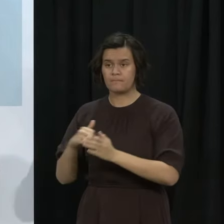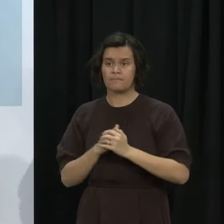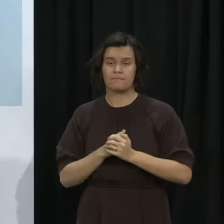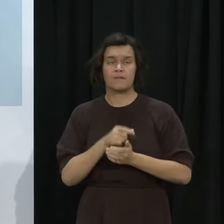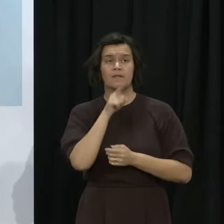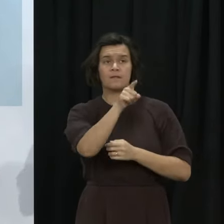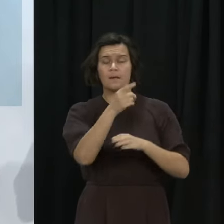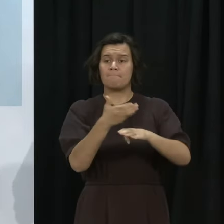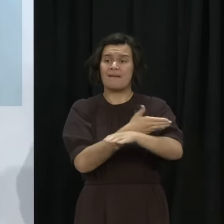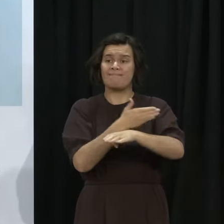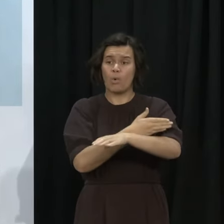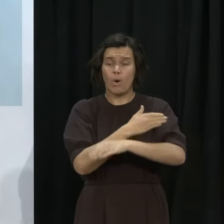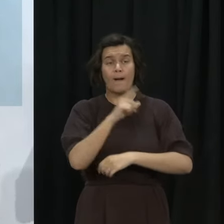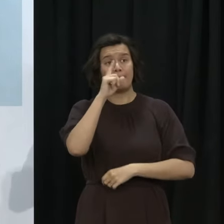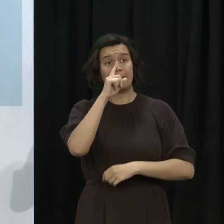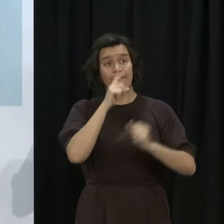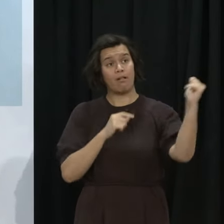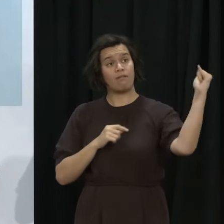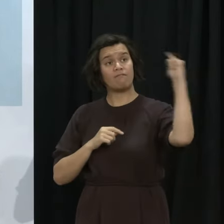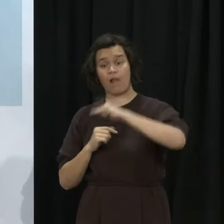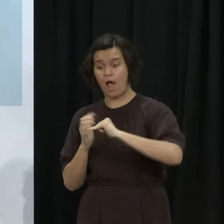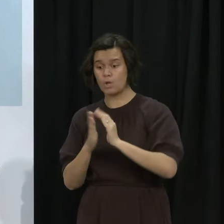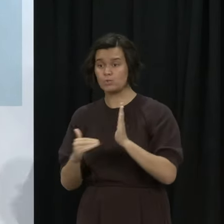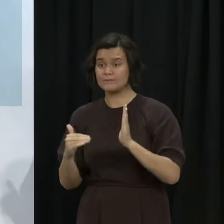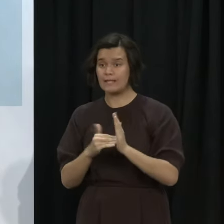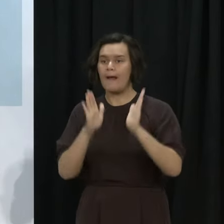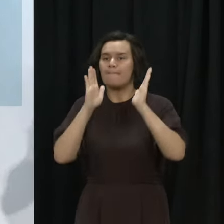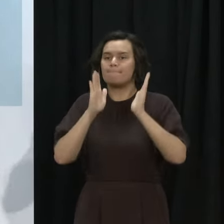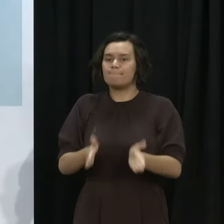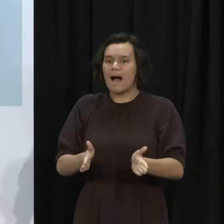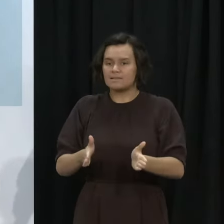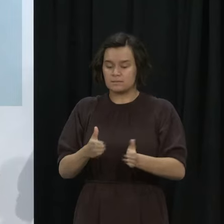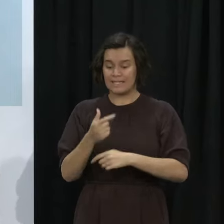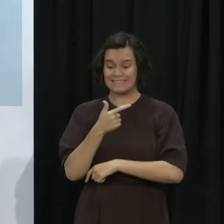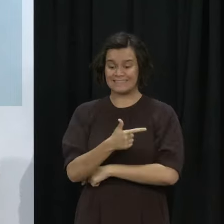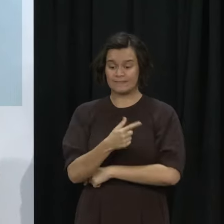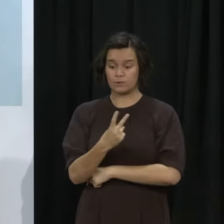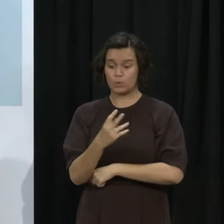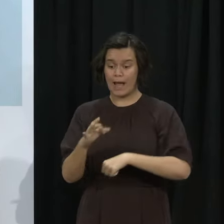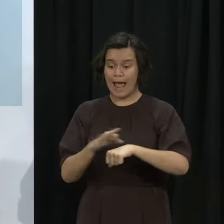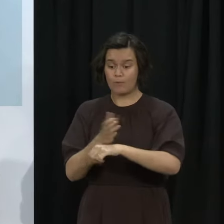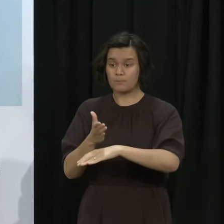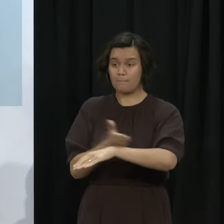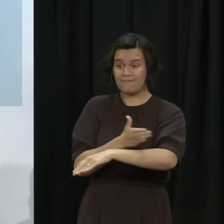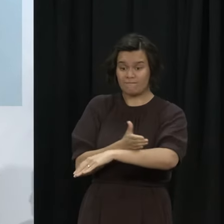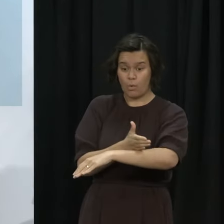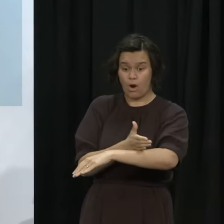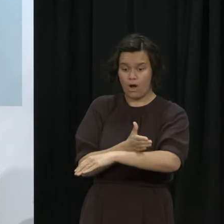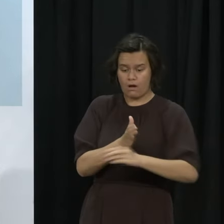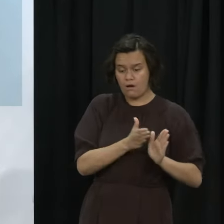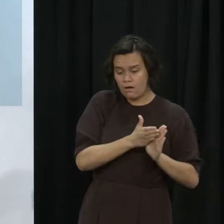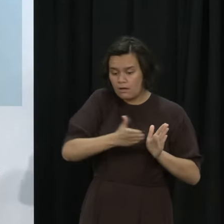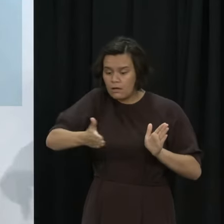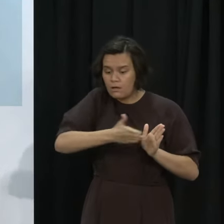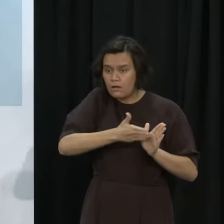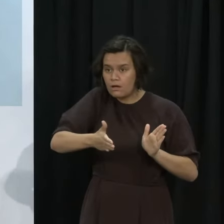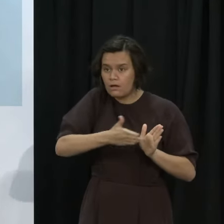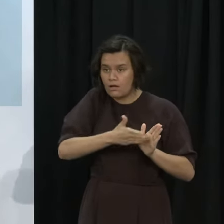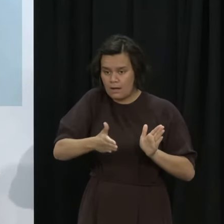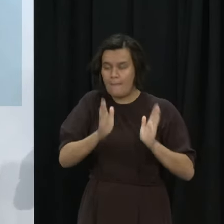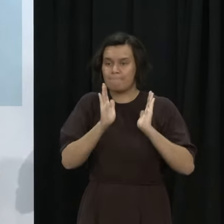negative pre-departure test will reduce from 72 hours before departure to 48 hours before departure.